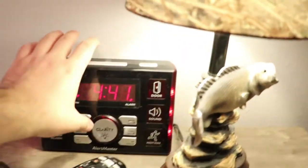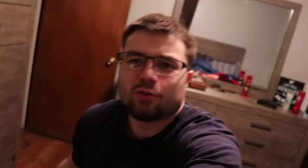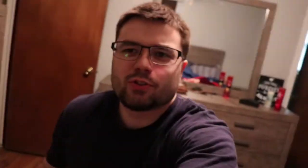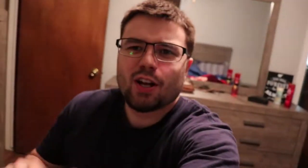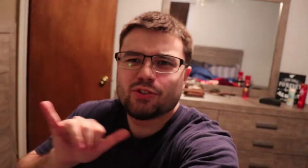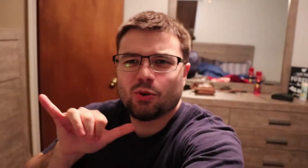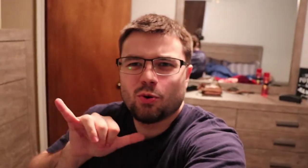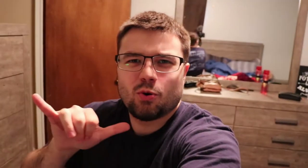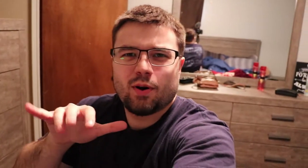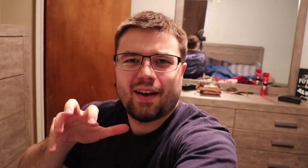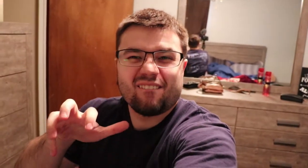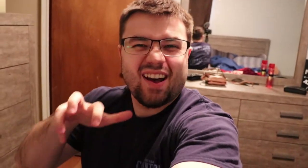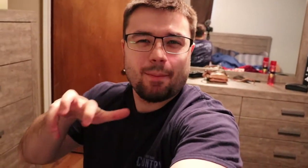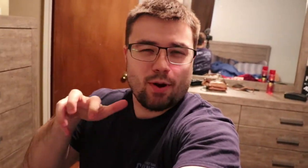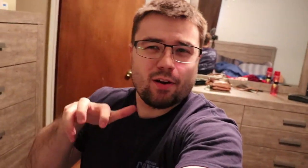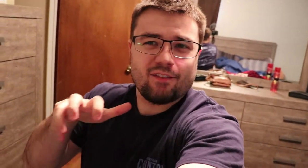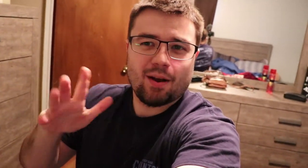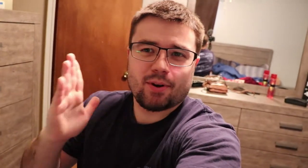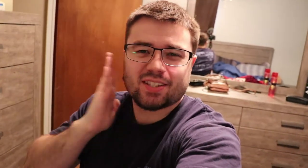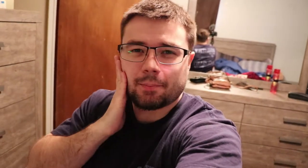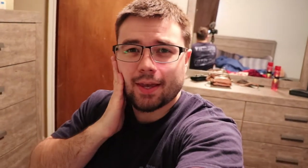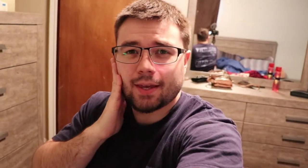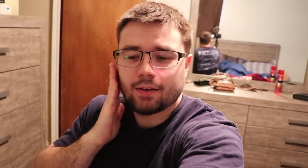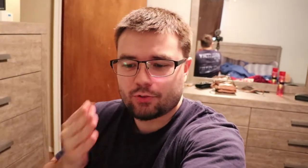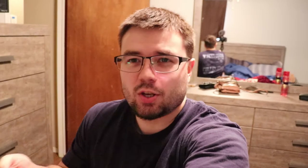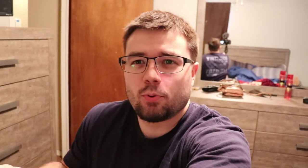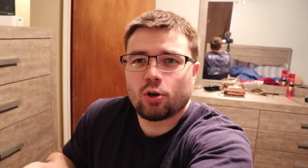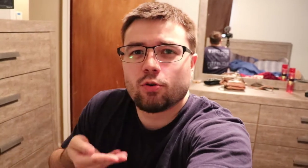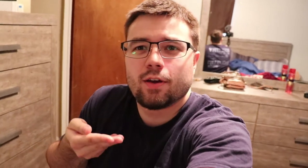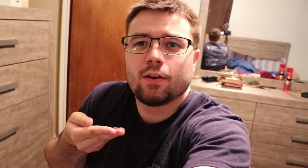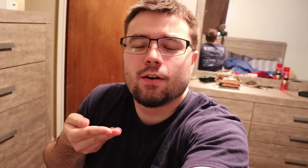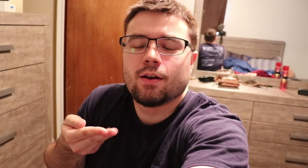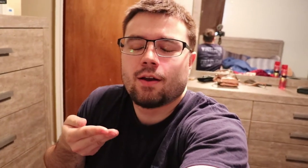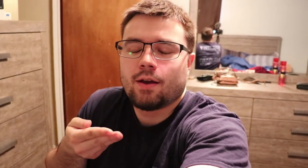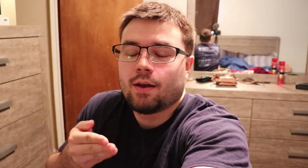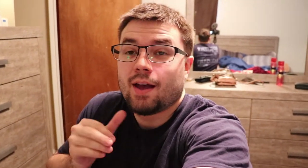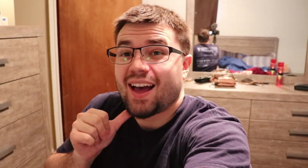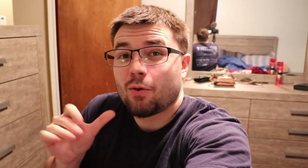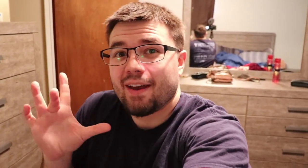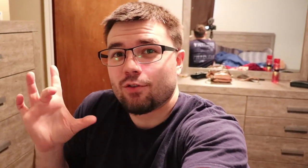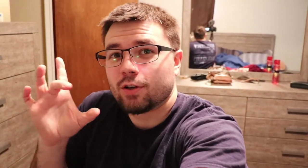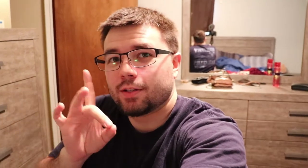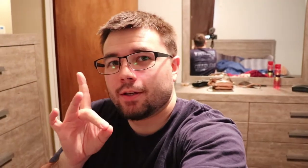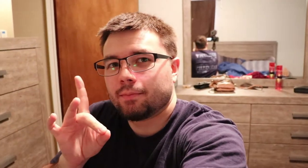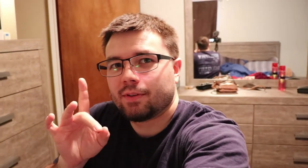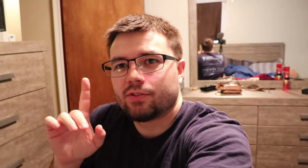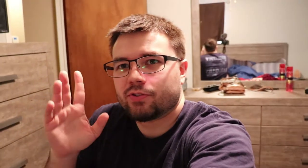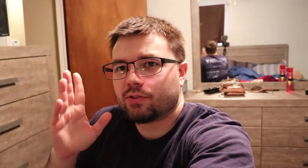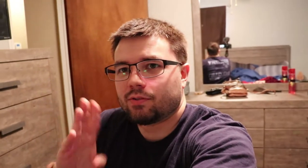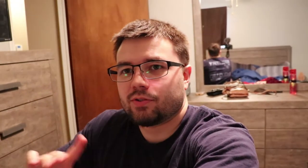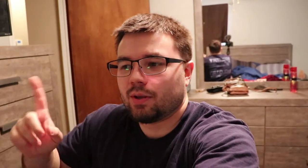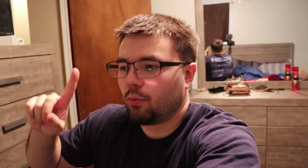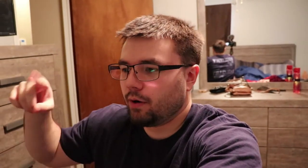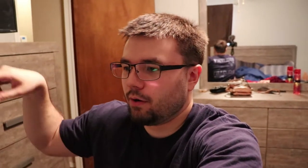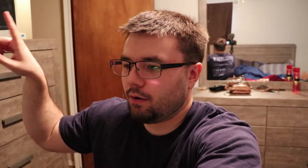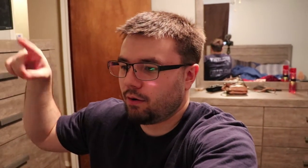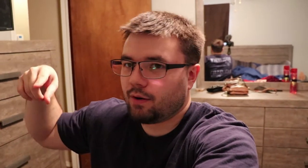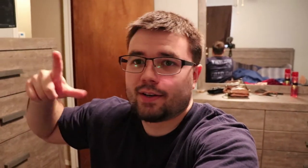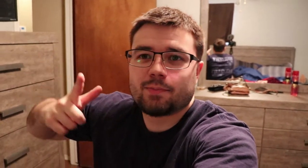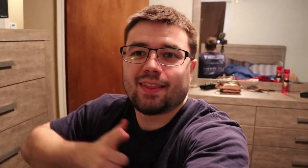there's also a vibrator that vibrates the bed that you can put under there i don't have it hooked up it's somewhere i've just been